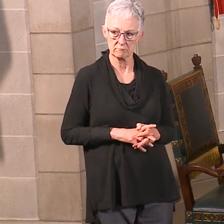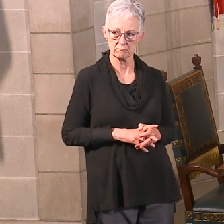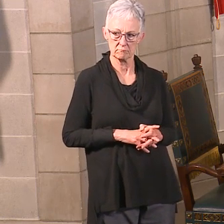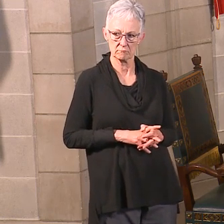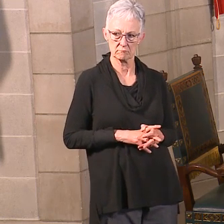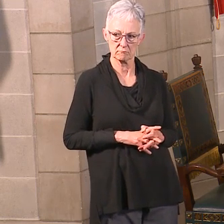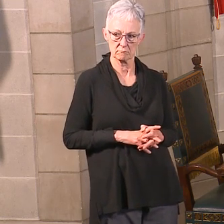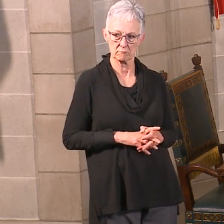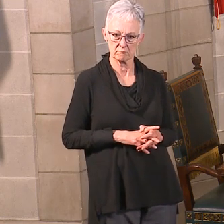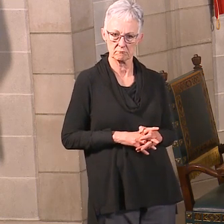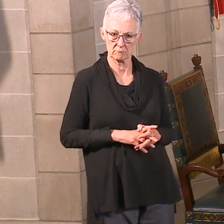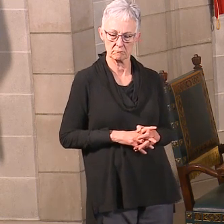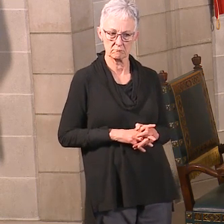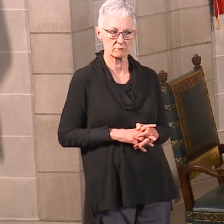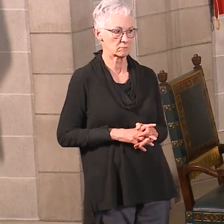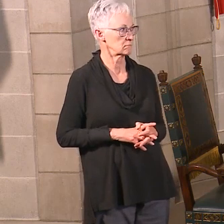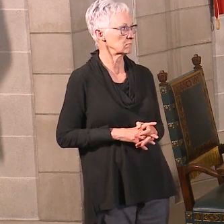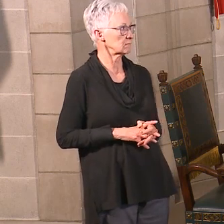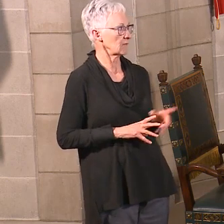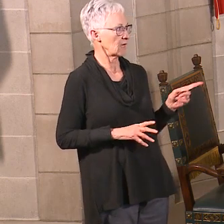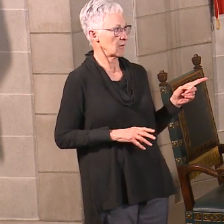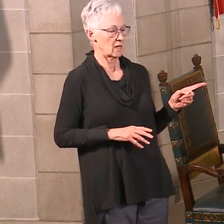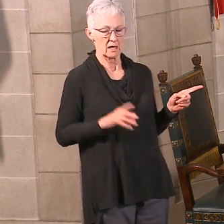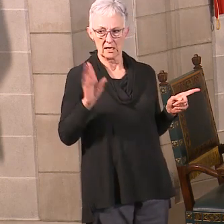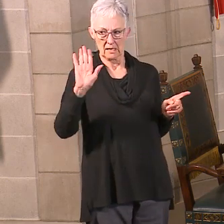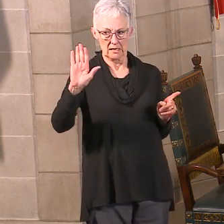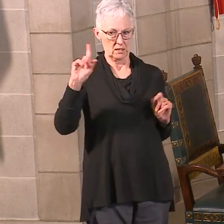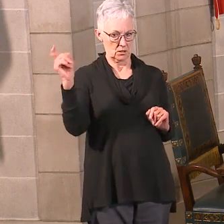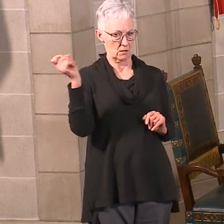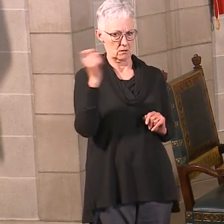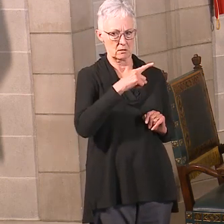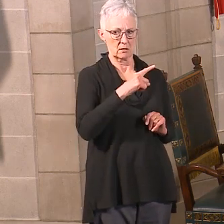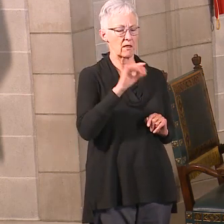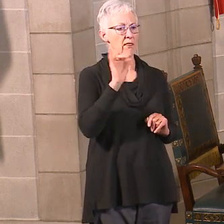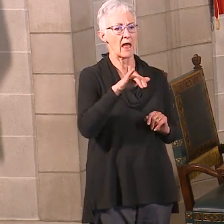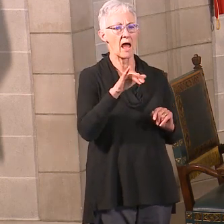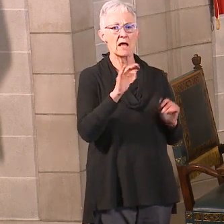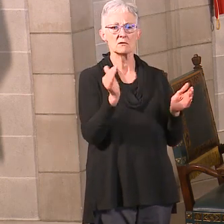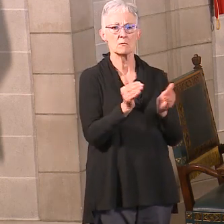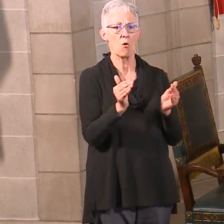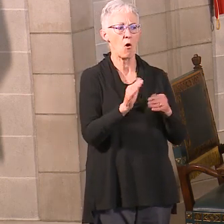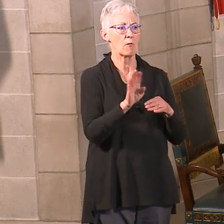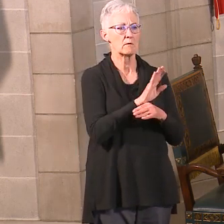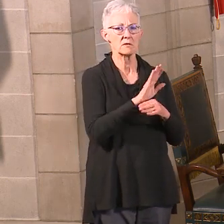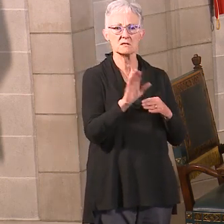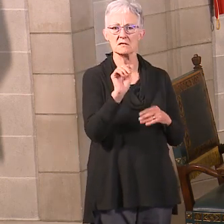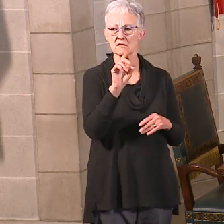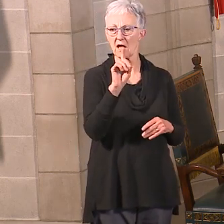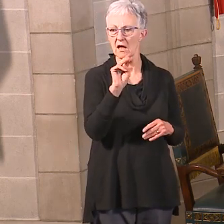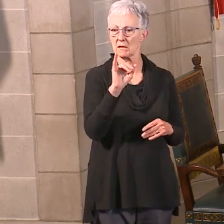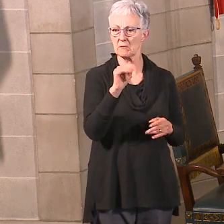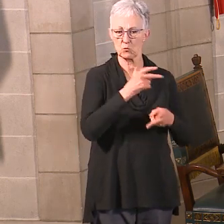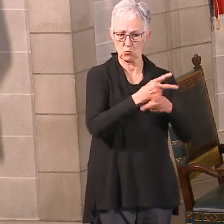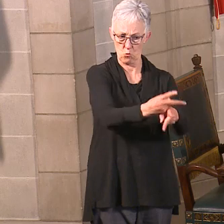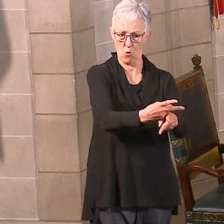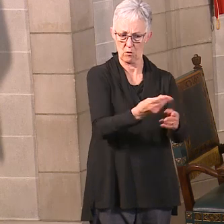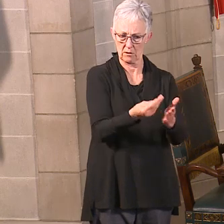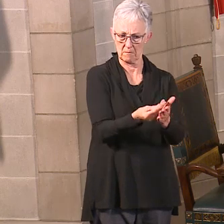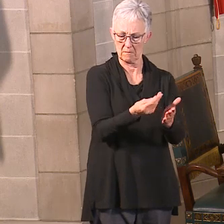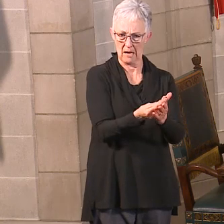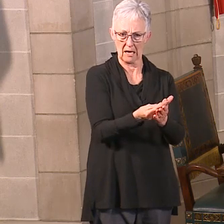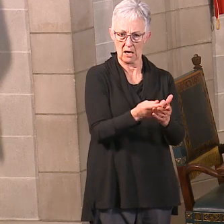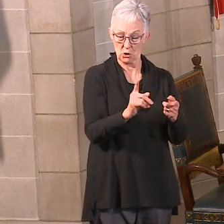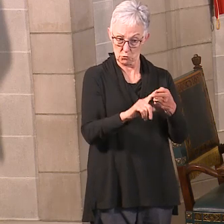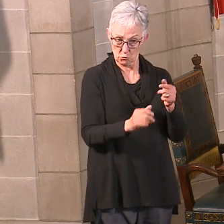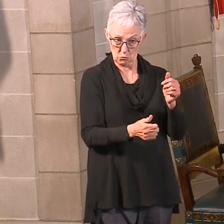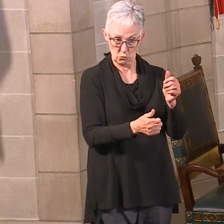talking about this money? You know, I don't have the data. The question was how does this look like in the state of Nebraska overall? Is it more rural, more urban? I don't have the